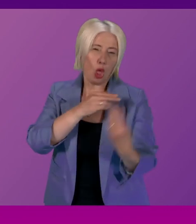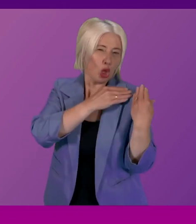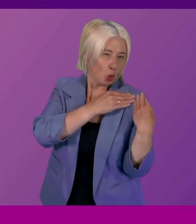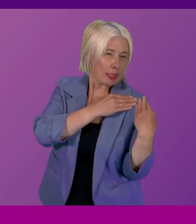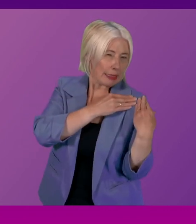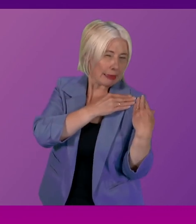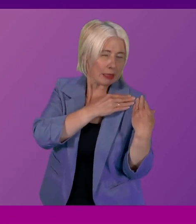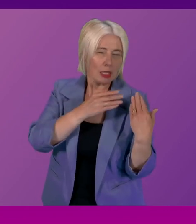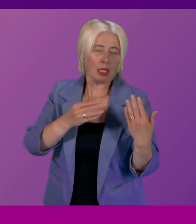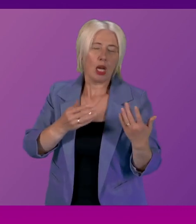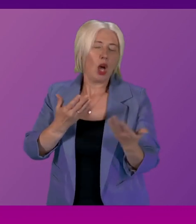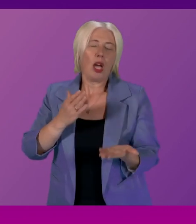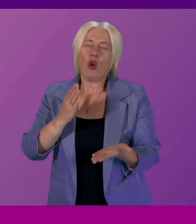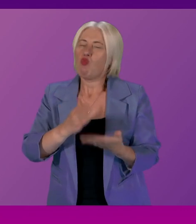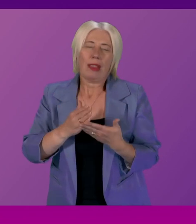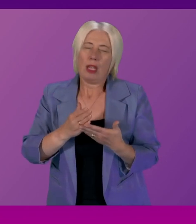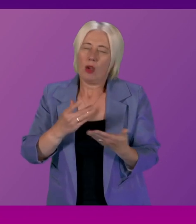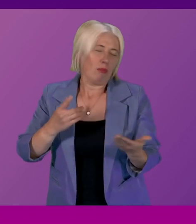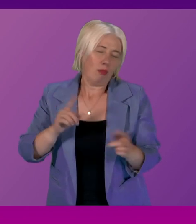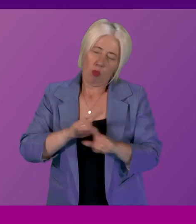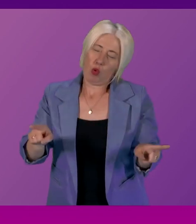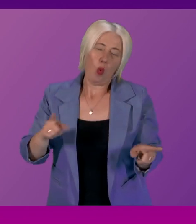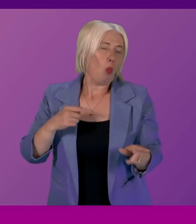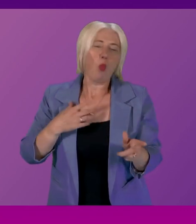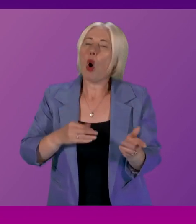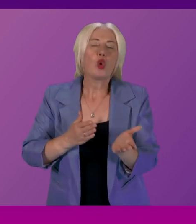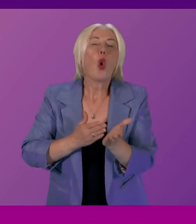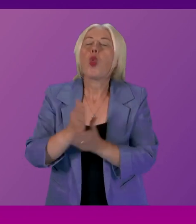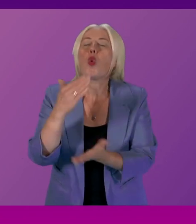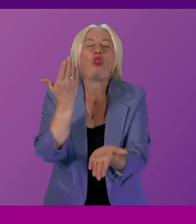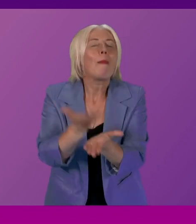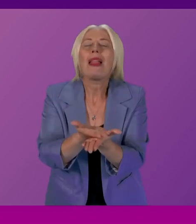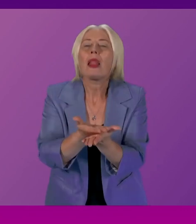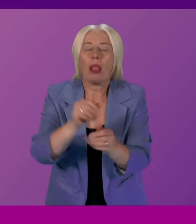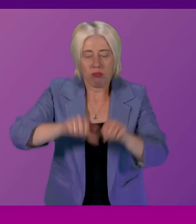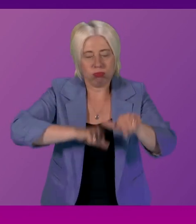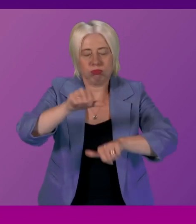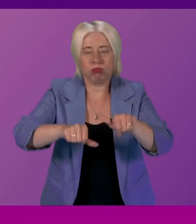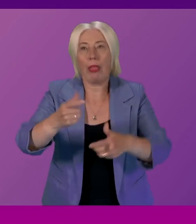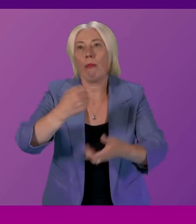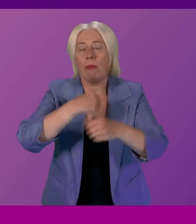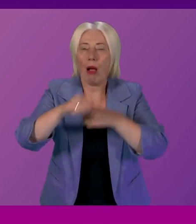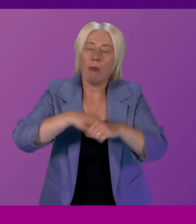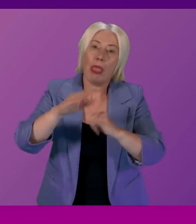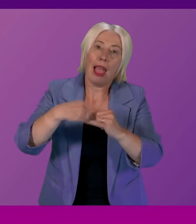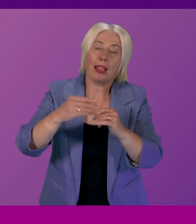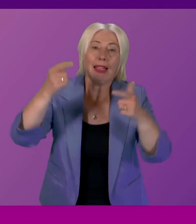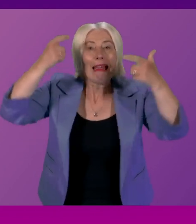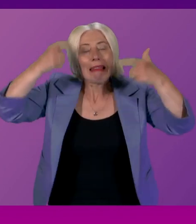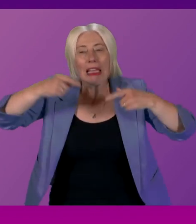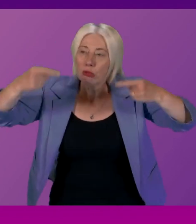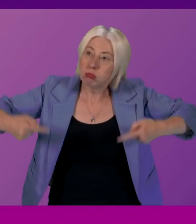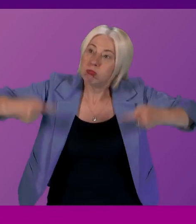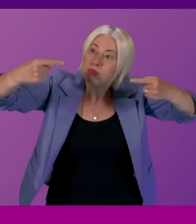last thing I think any of us want is to go through the bill process only for there to be another legal challenge and risk